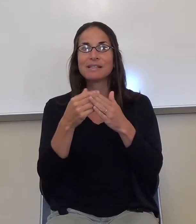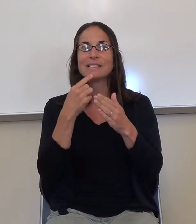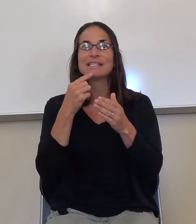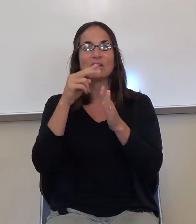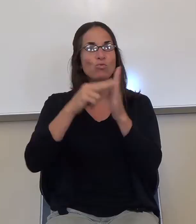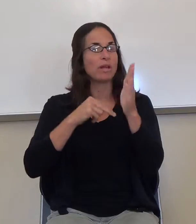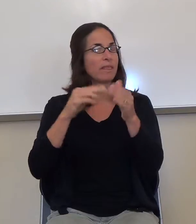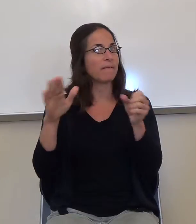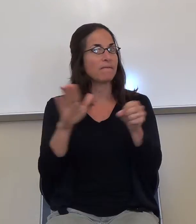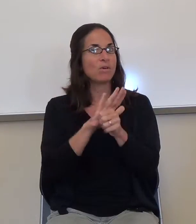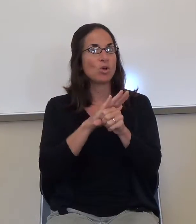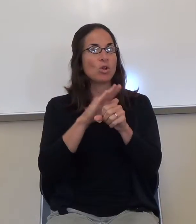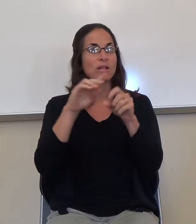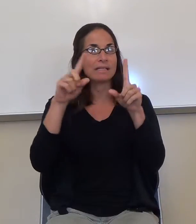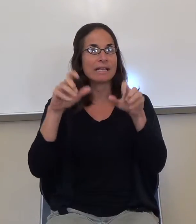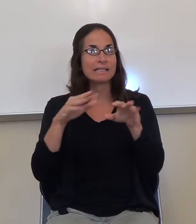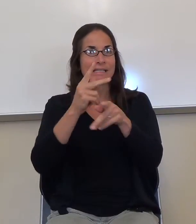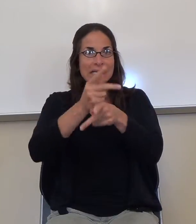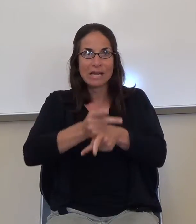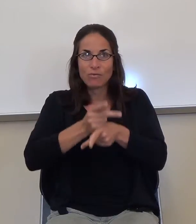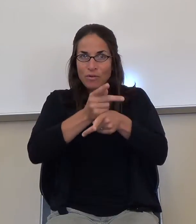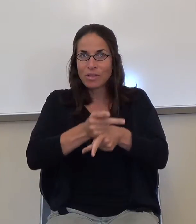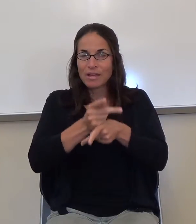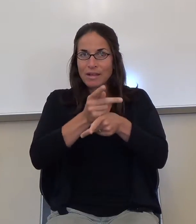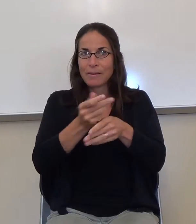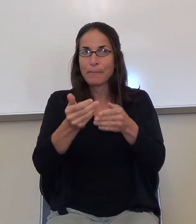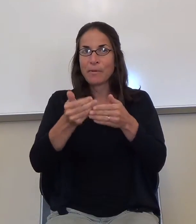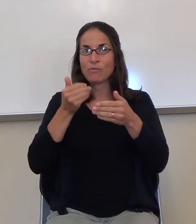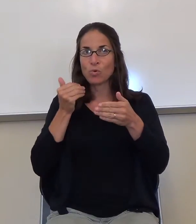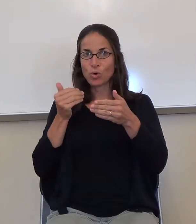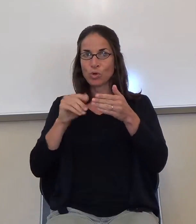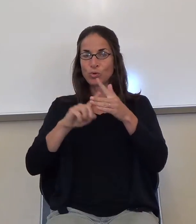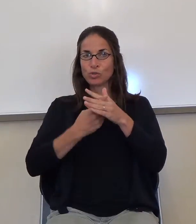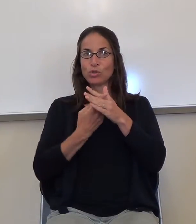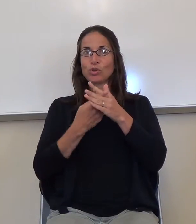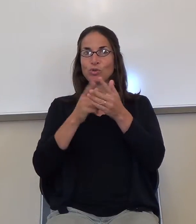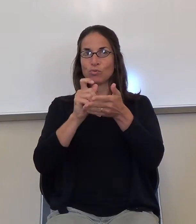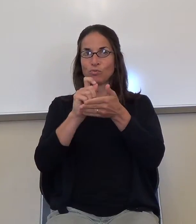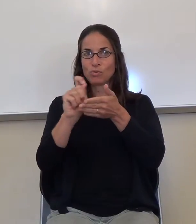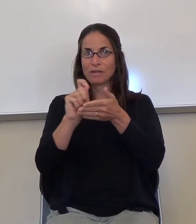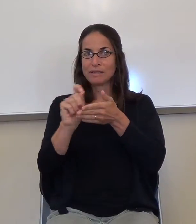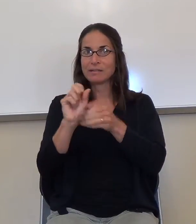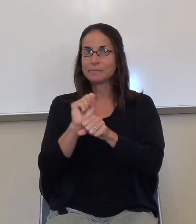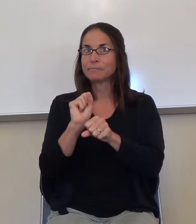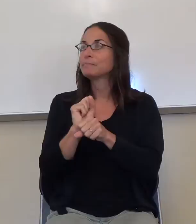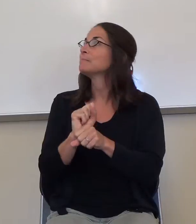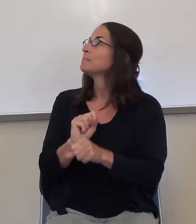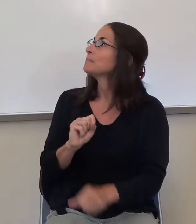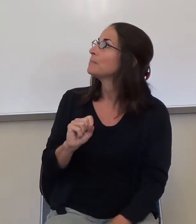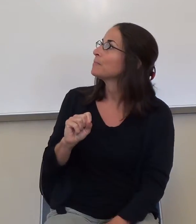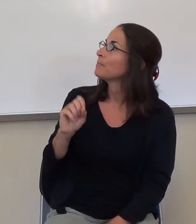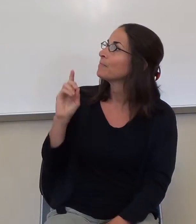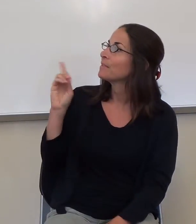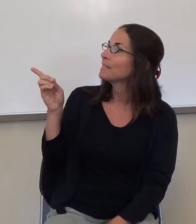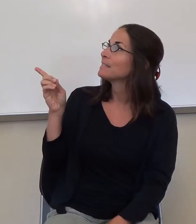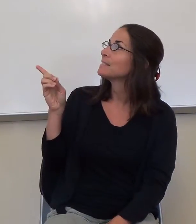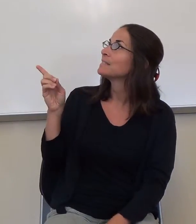test carefully before you start to work. This person did not.